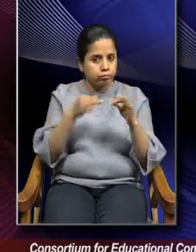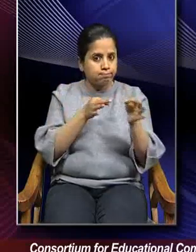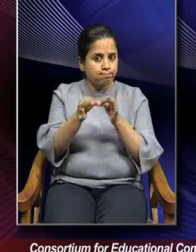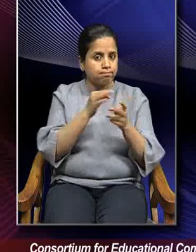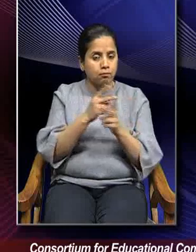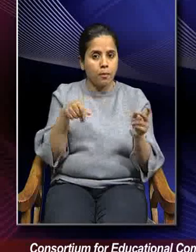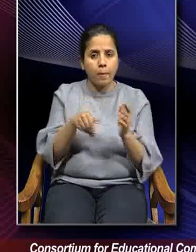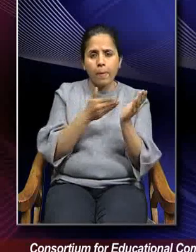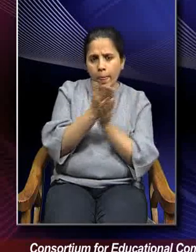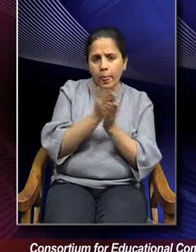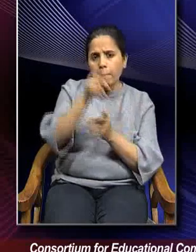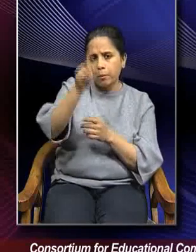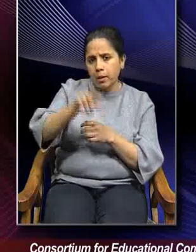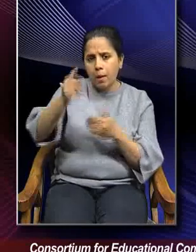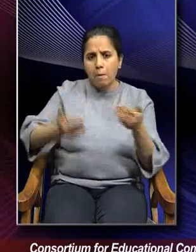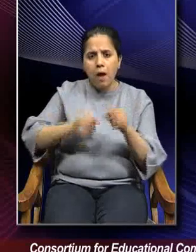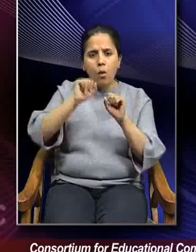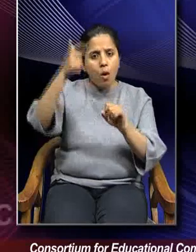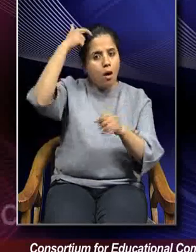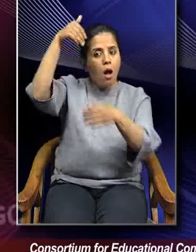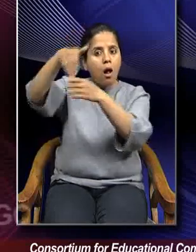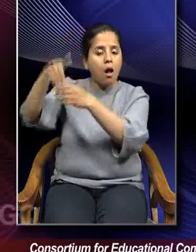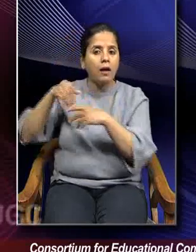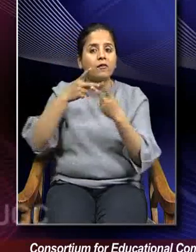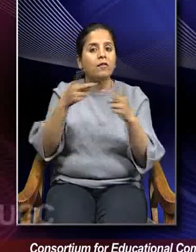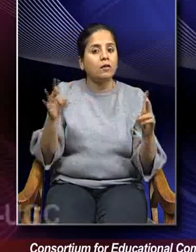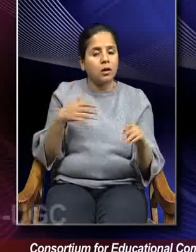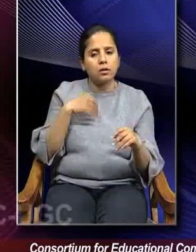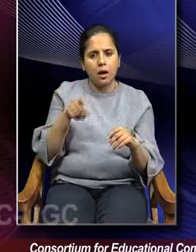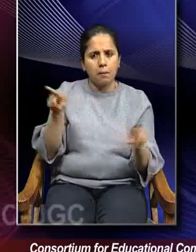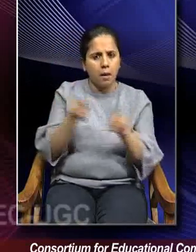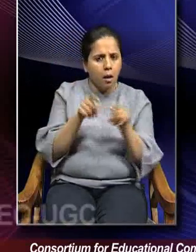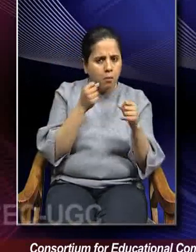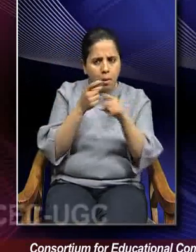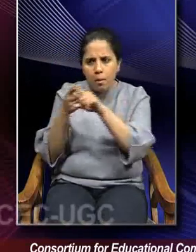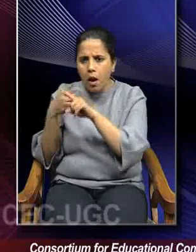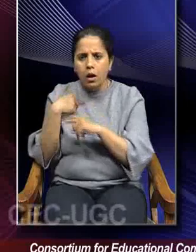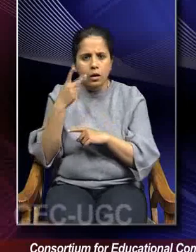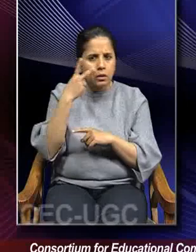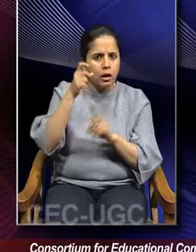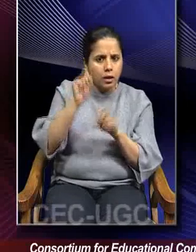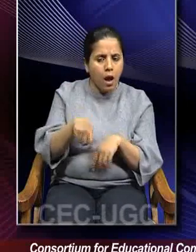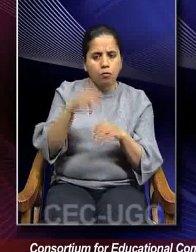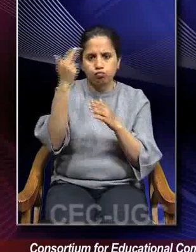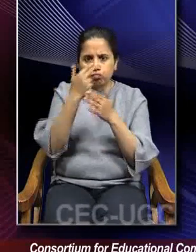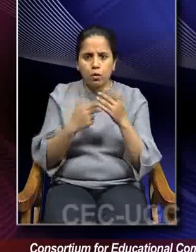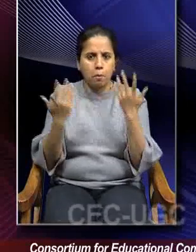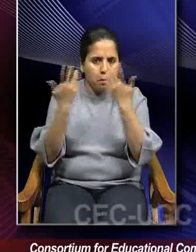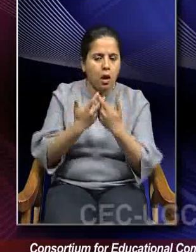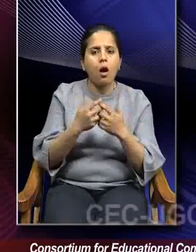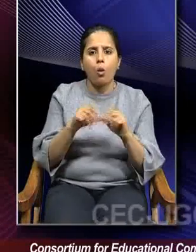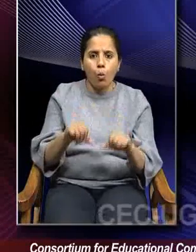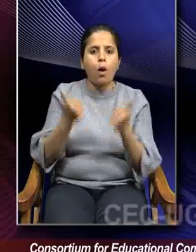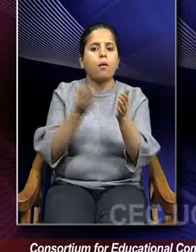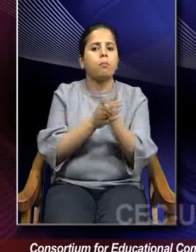typology of individuals and based on that we can decide, we can craft or design preferred means of motivation.